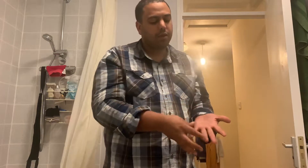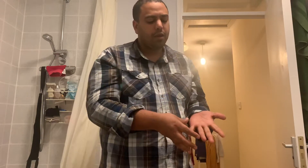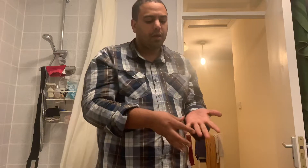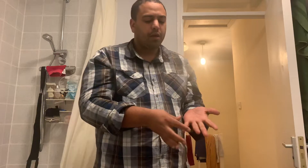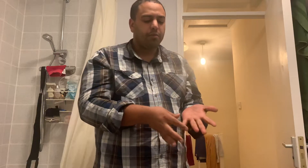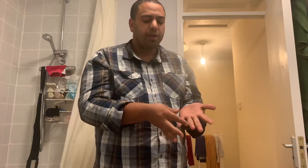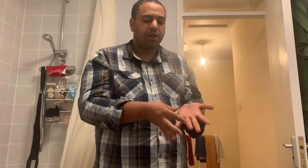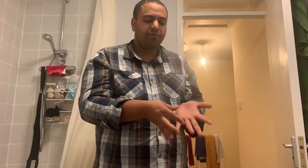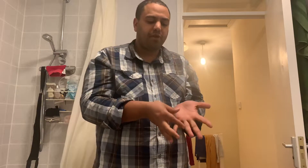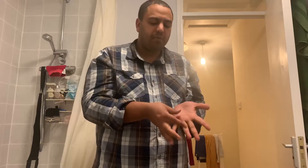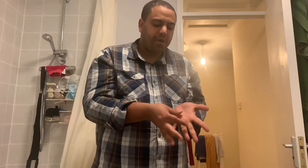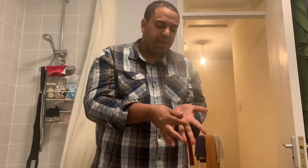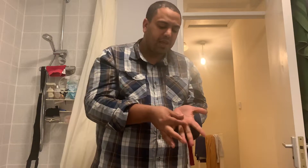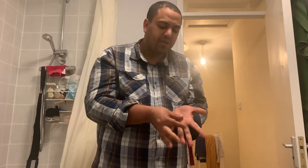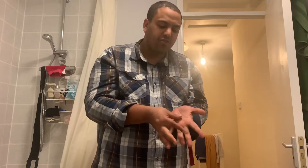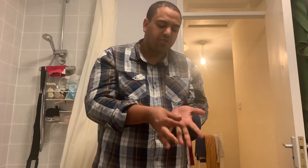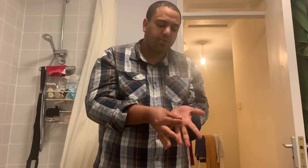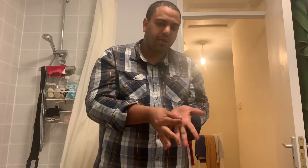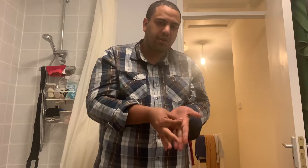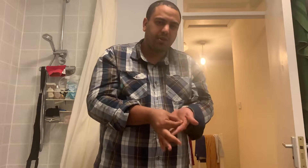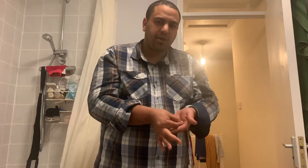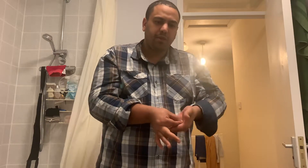Make it reappear. Squeeze here.